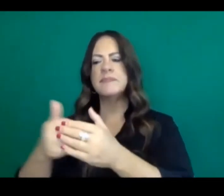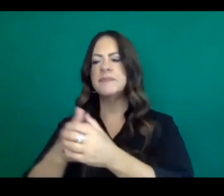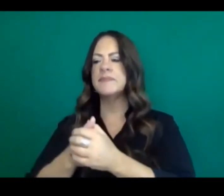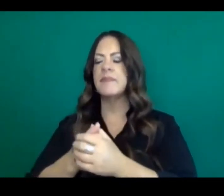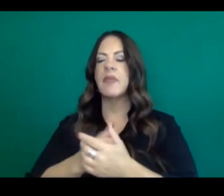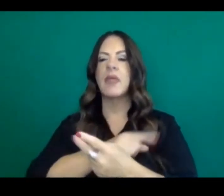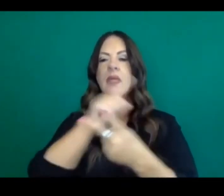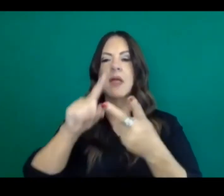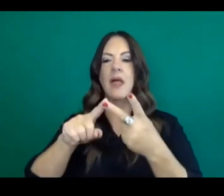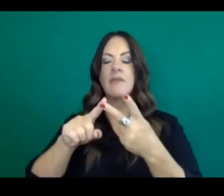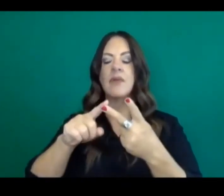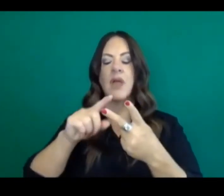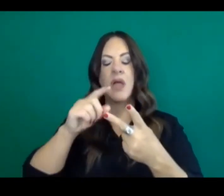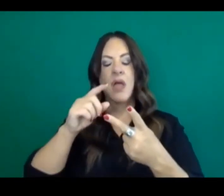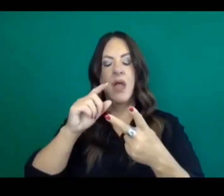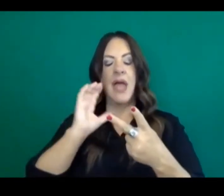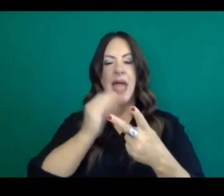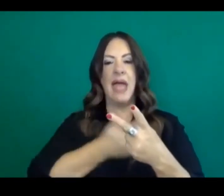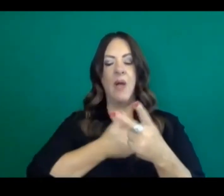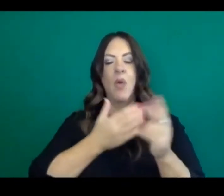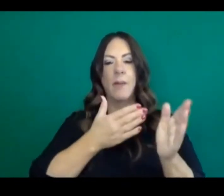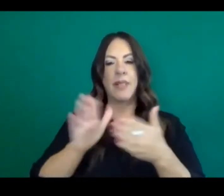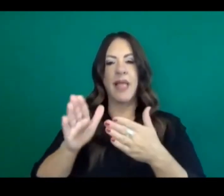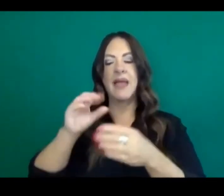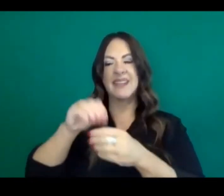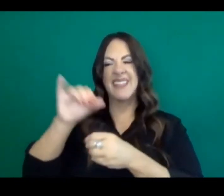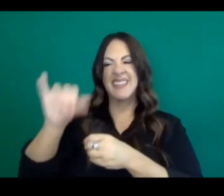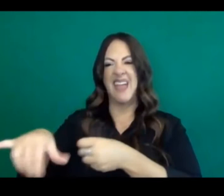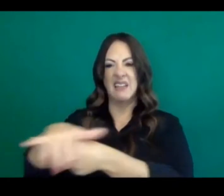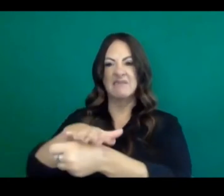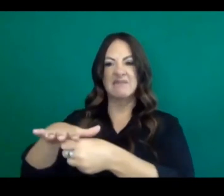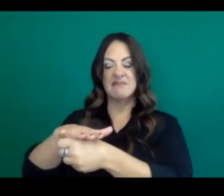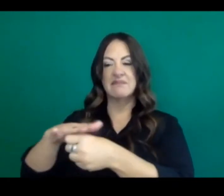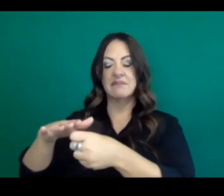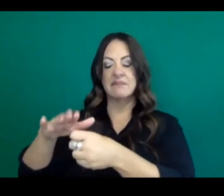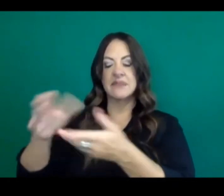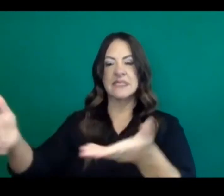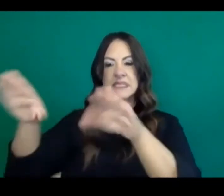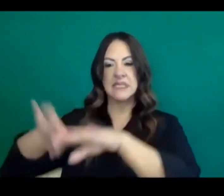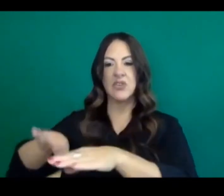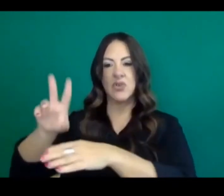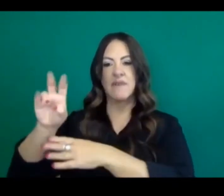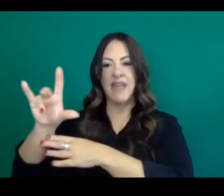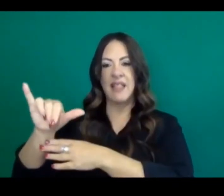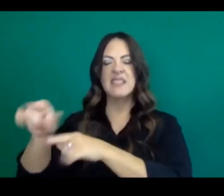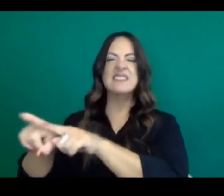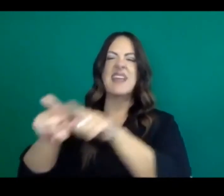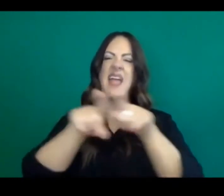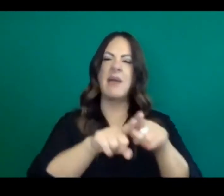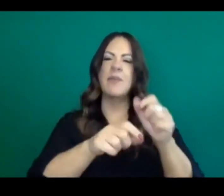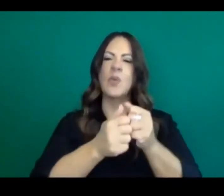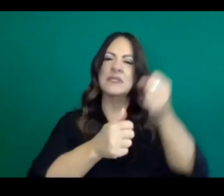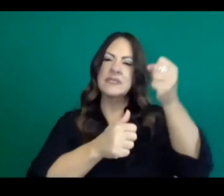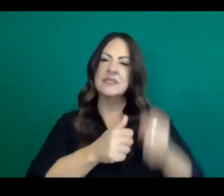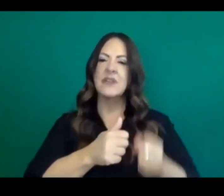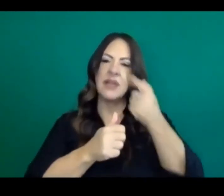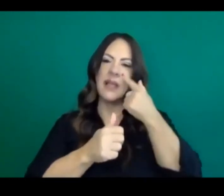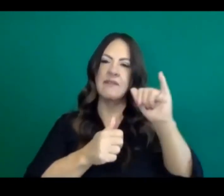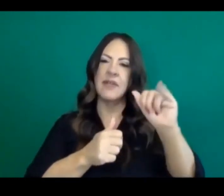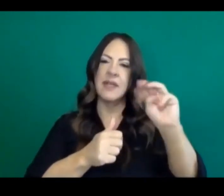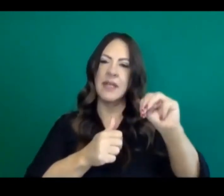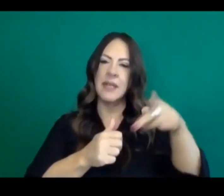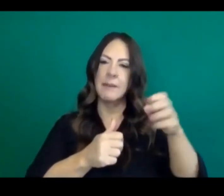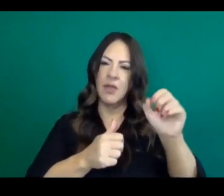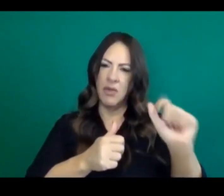of the strategy in the Central Valley, which has been successful just as it was with Imperial Valley was working to increase the capacity